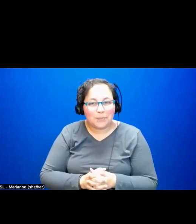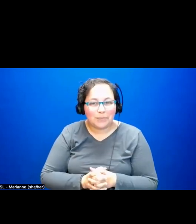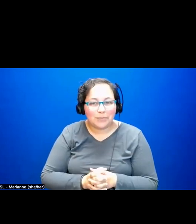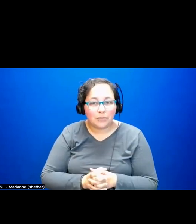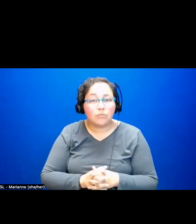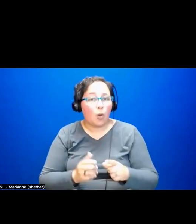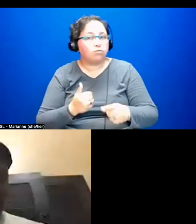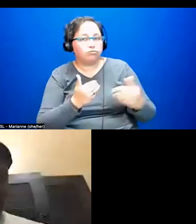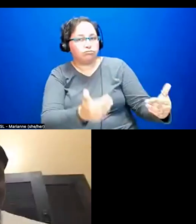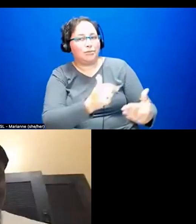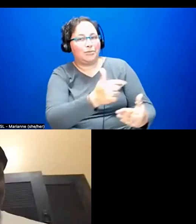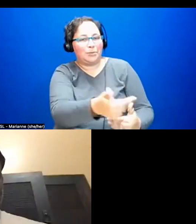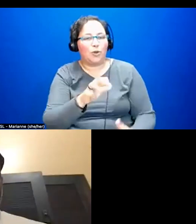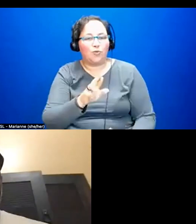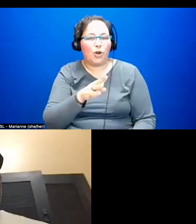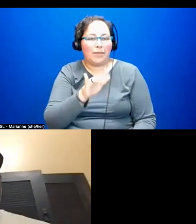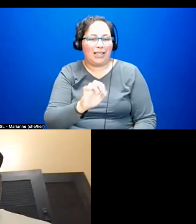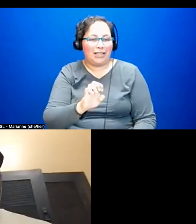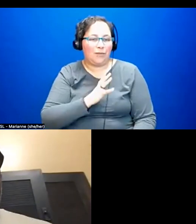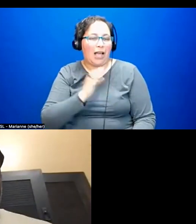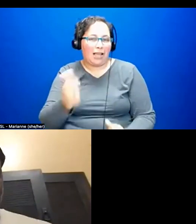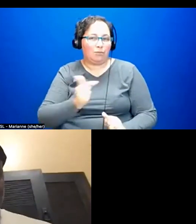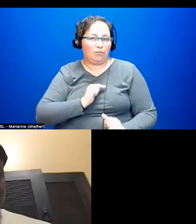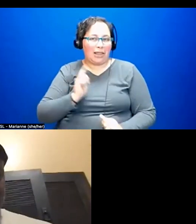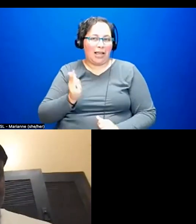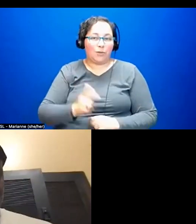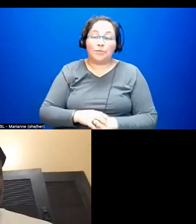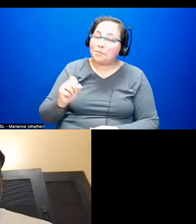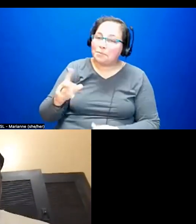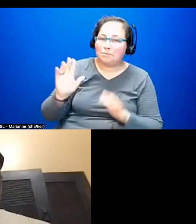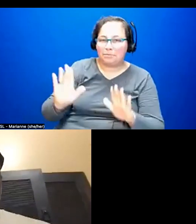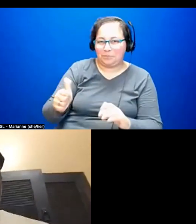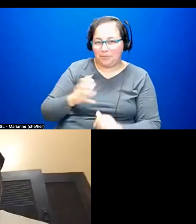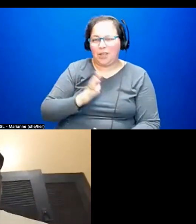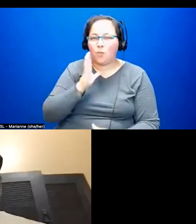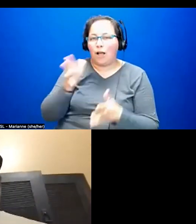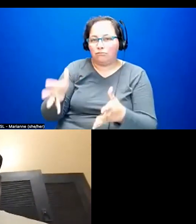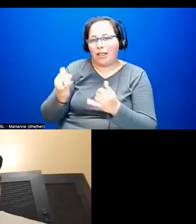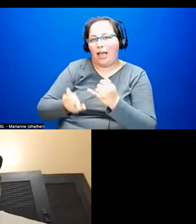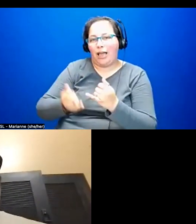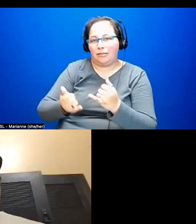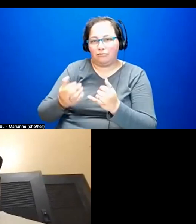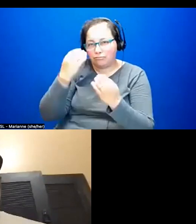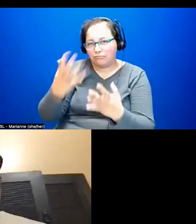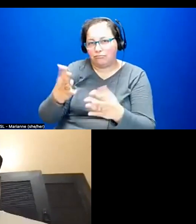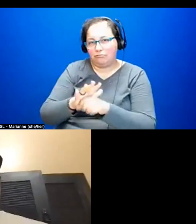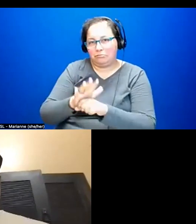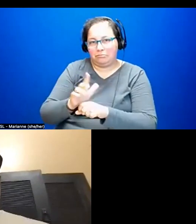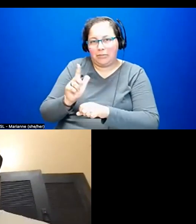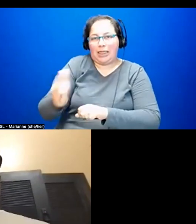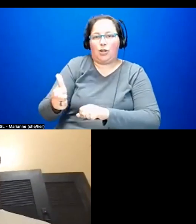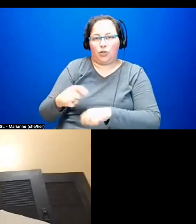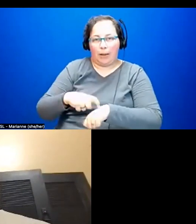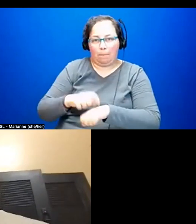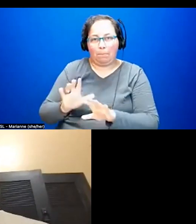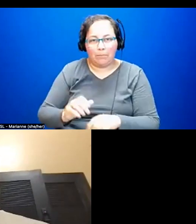I would say move on brother right now. We can come back to some things. All right, great. So we will we will have time for a response. So in that case,